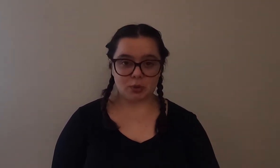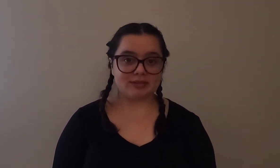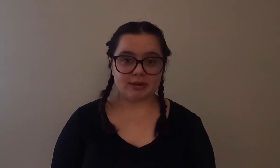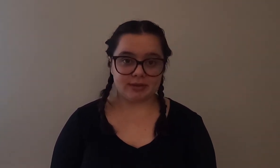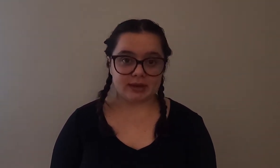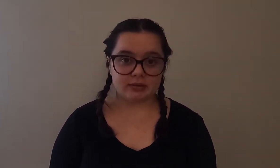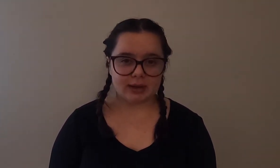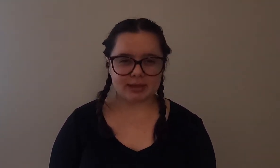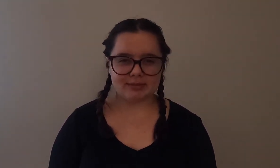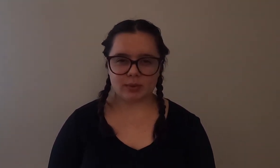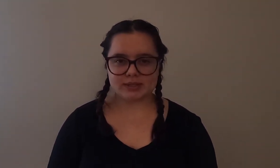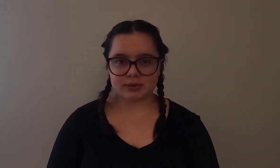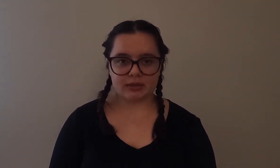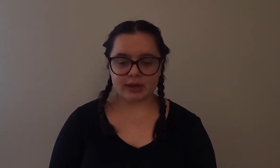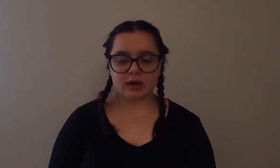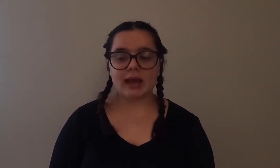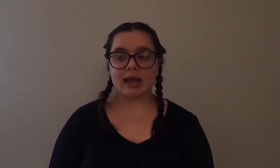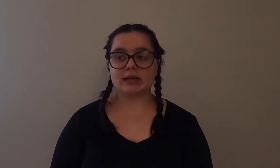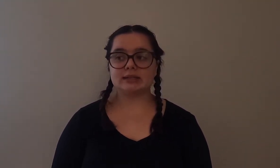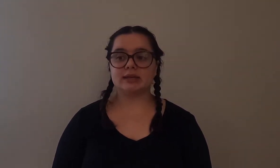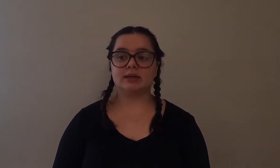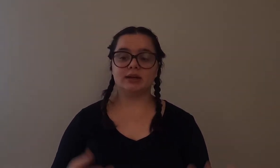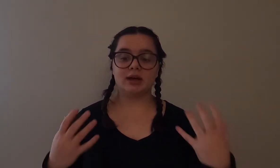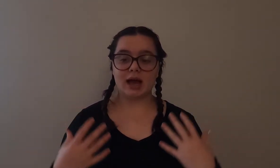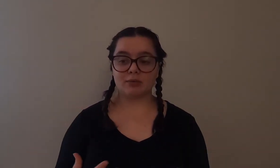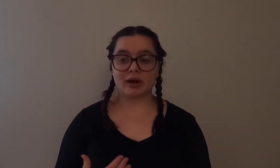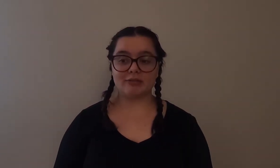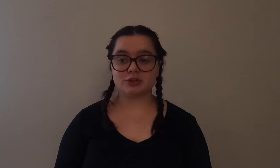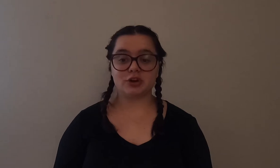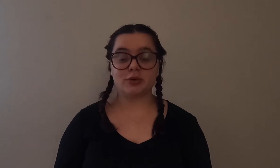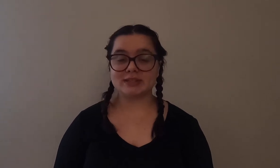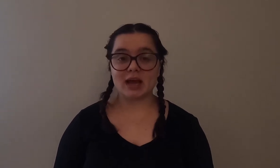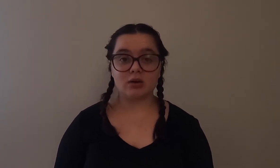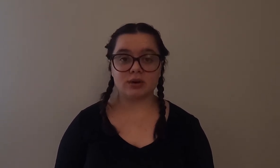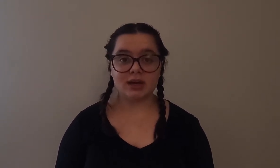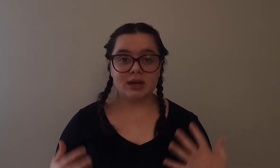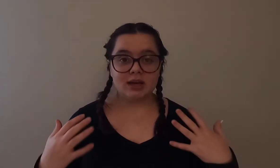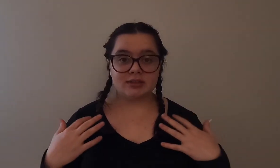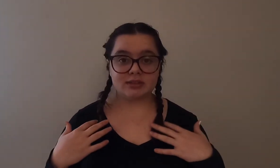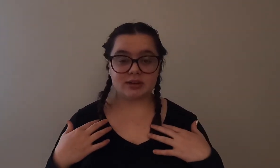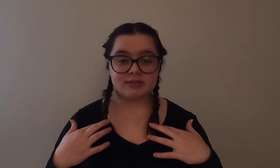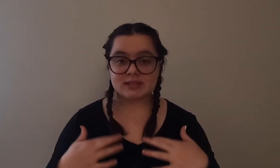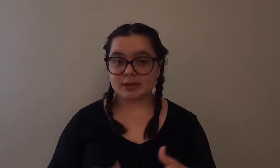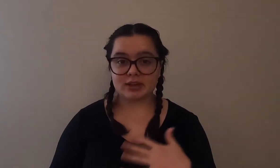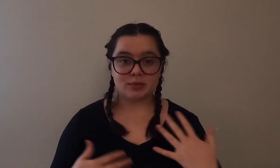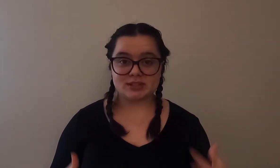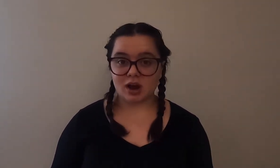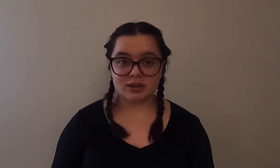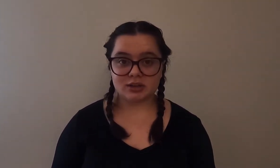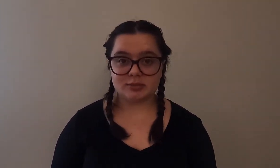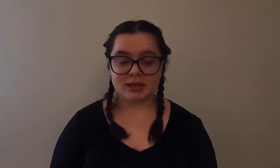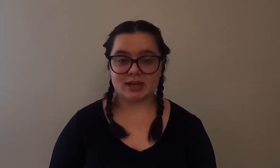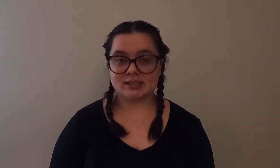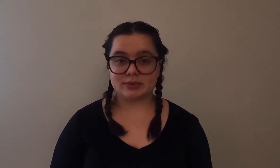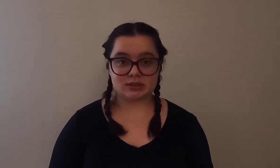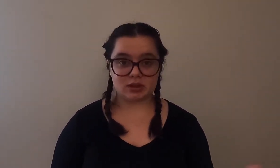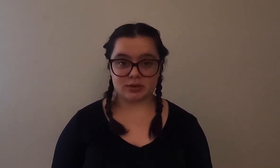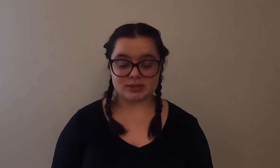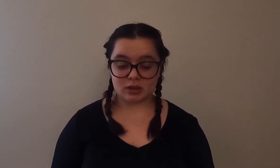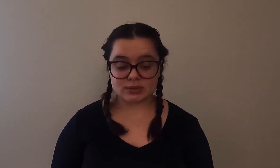25 feet I believe it was around there and when I first started going down the visibility was not good because it was low it was low